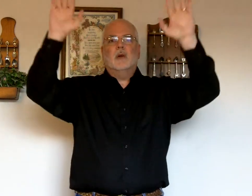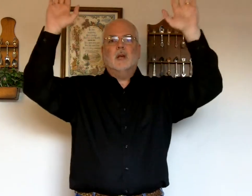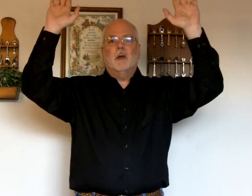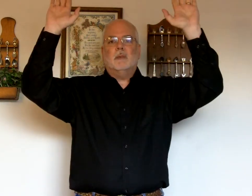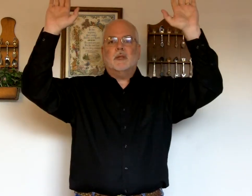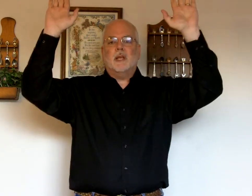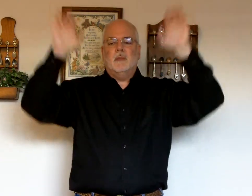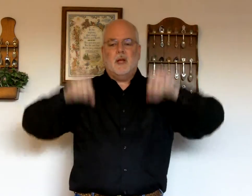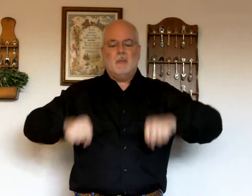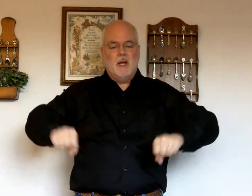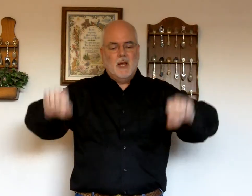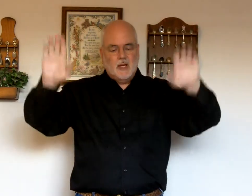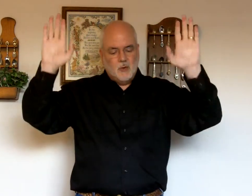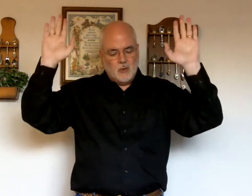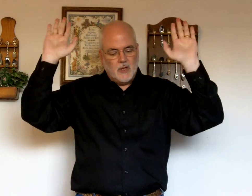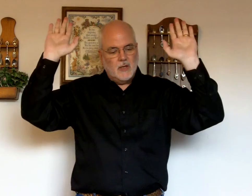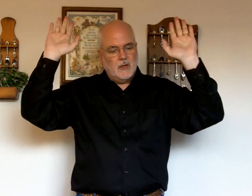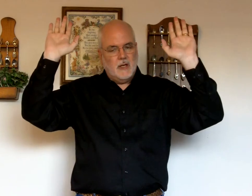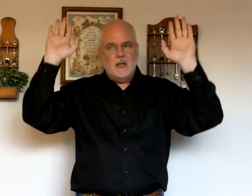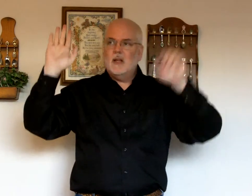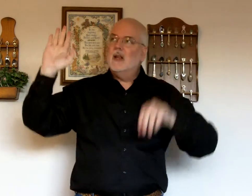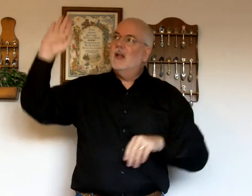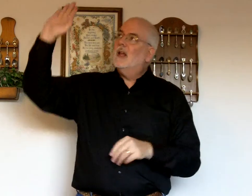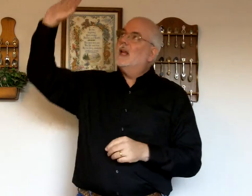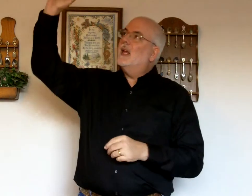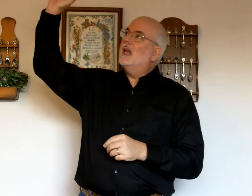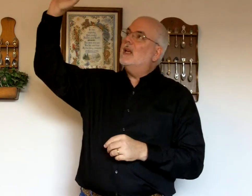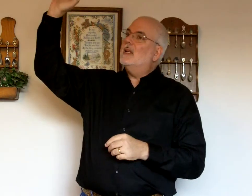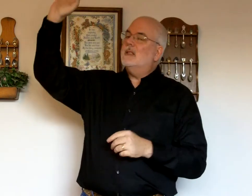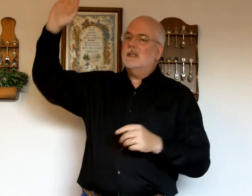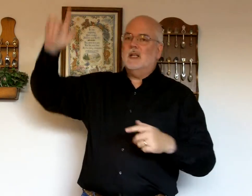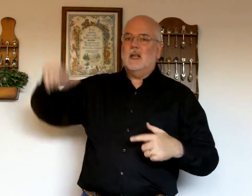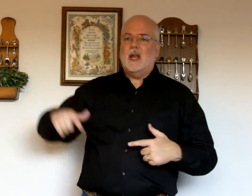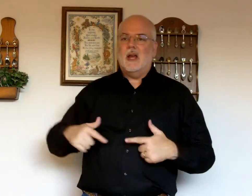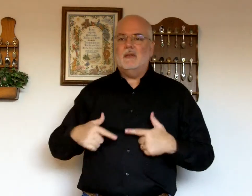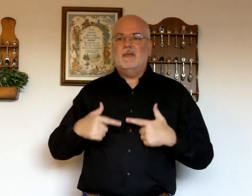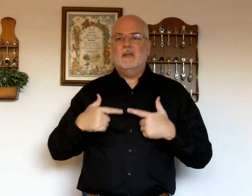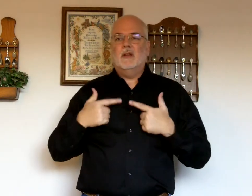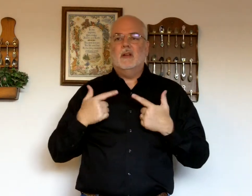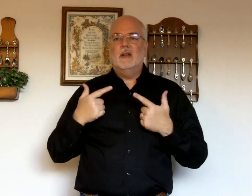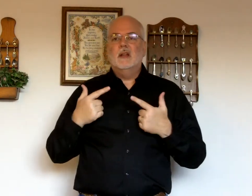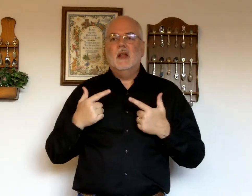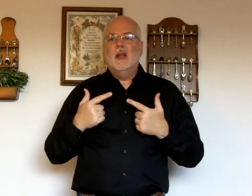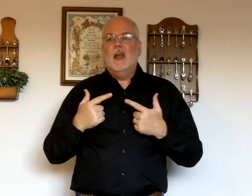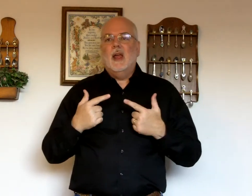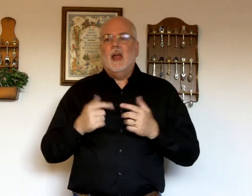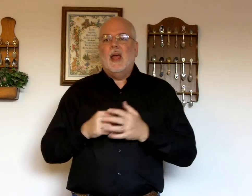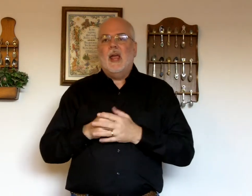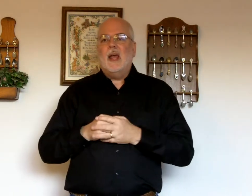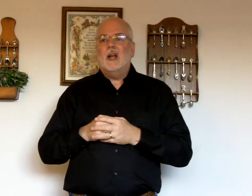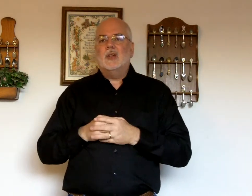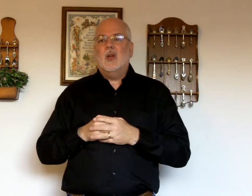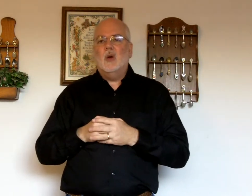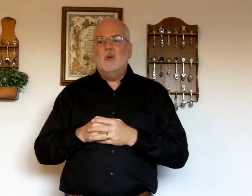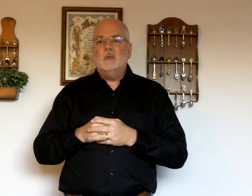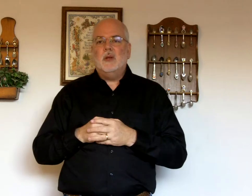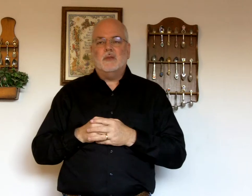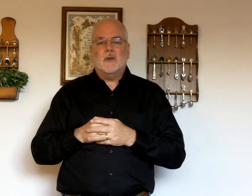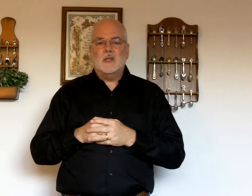and come up at the same time. Who yielded His life and atonement for